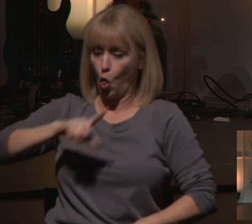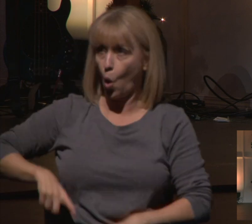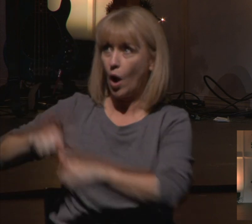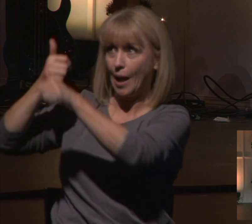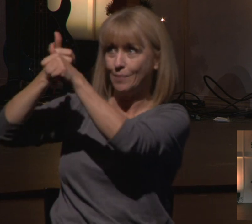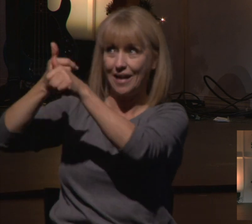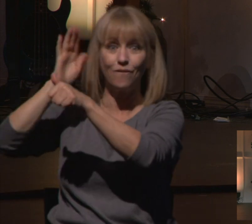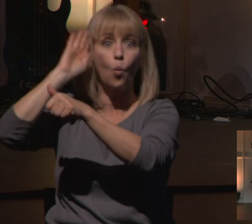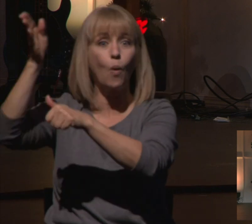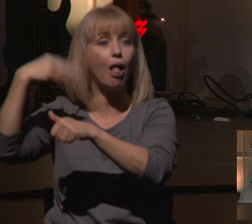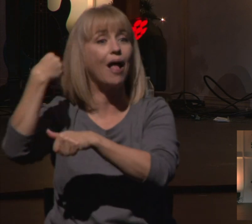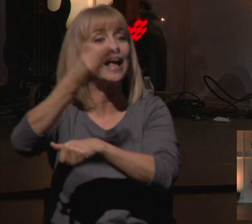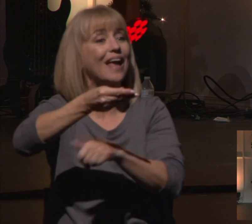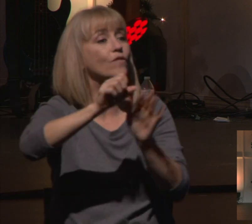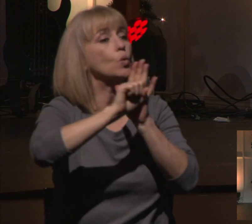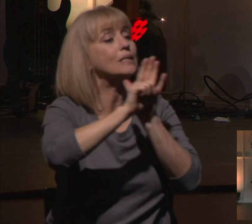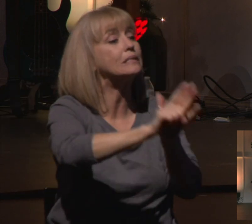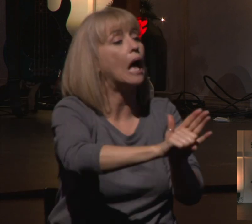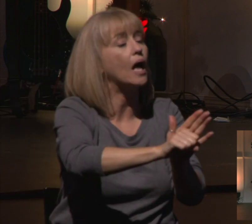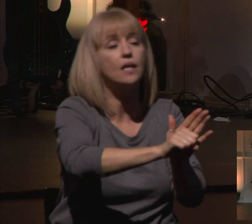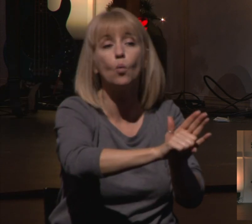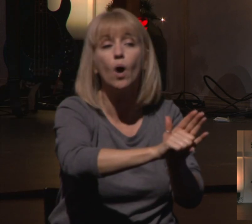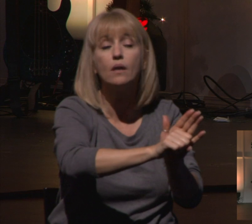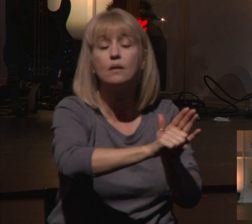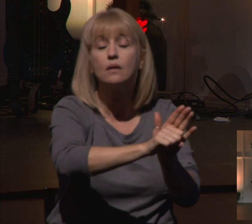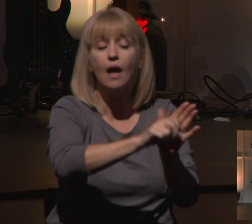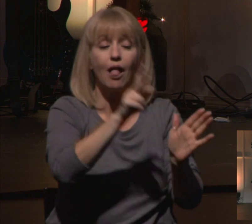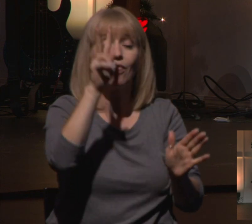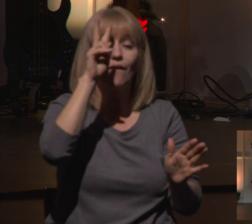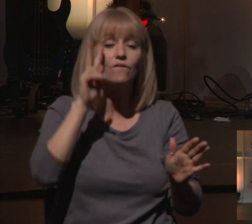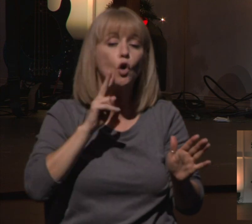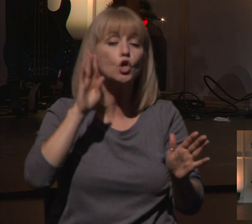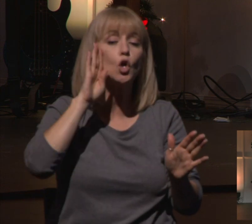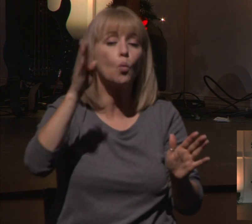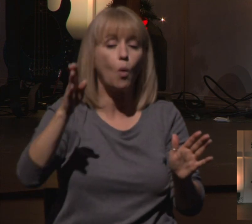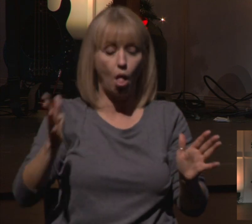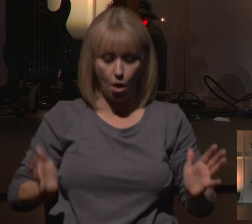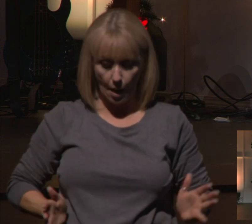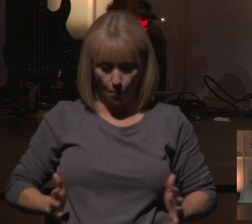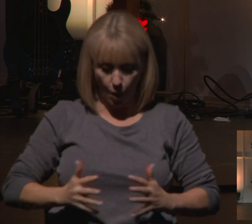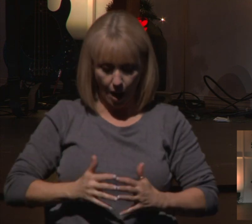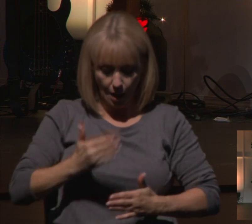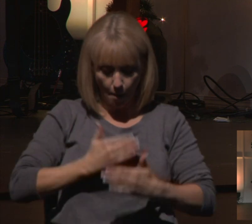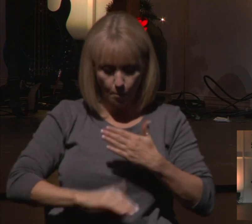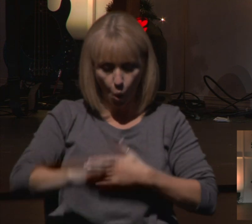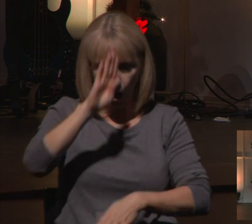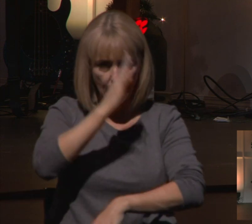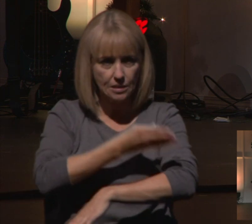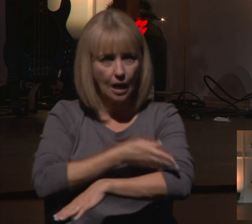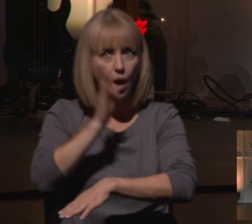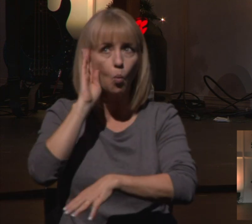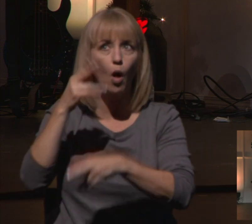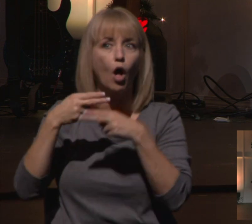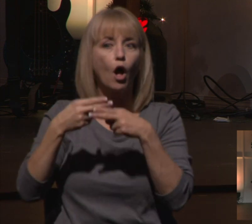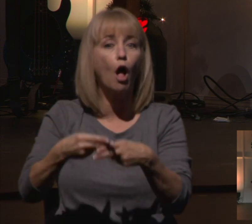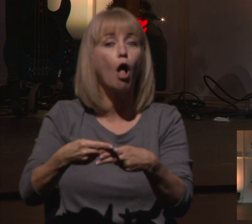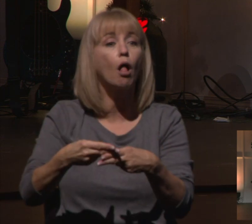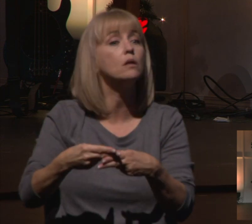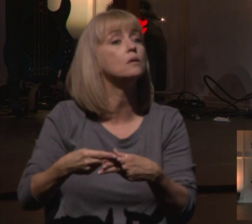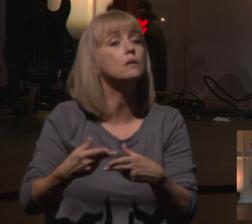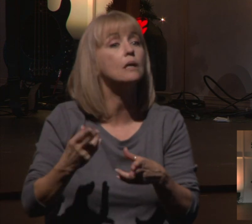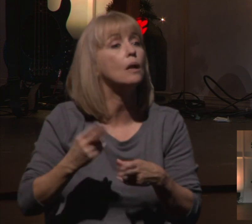home. He says, this is it. The virgin will conceive and give birth to a son and will call him, say it with me,